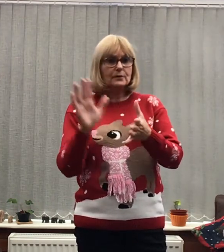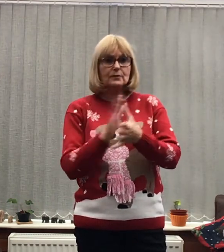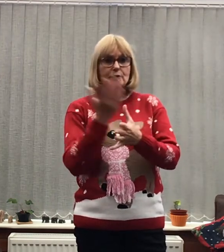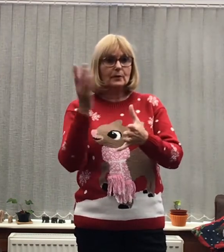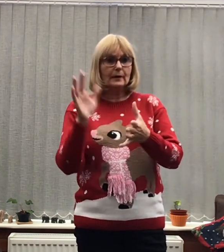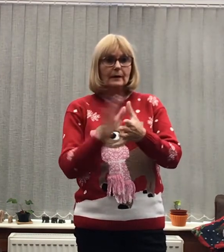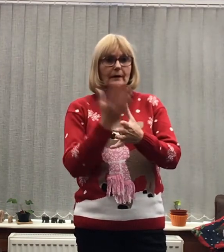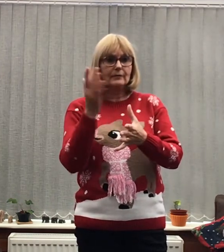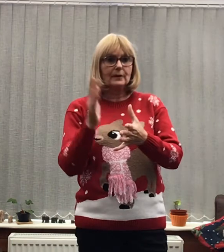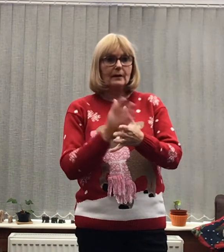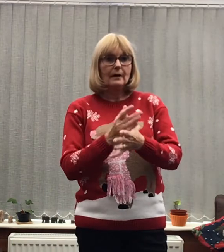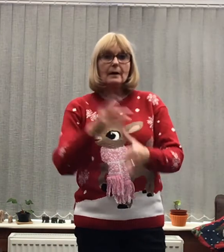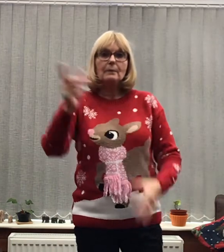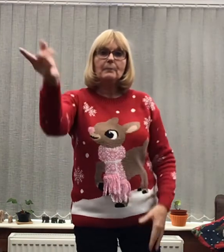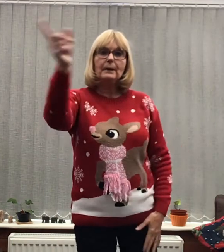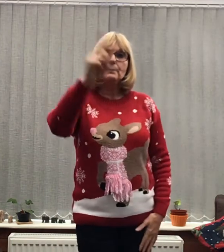of joy and laughter People